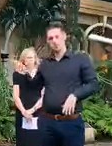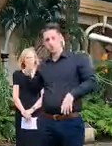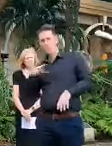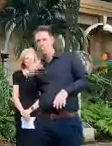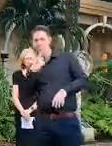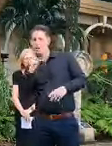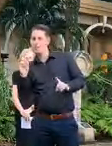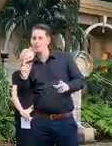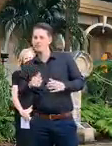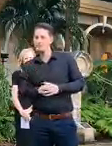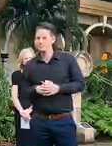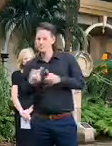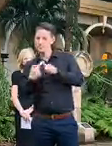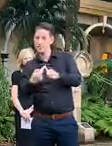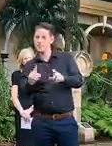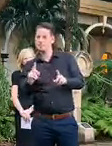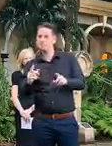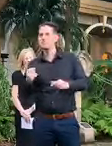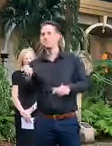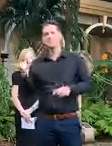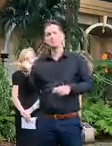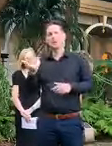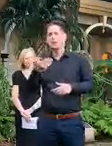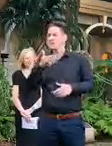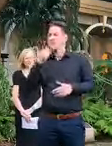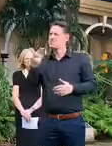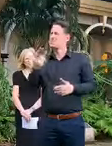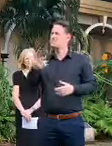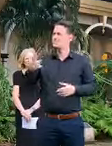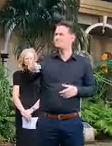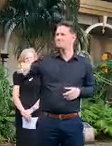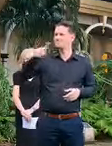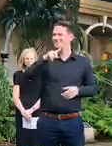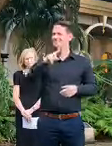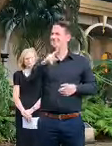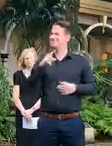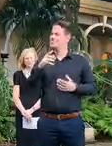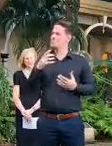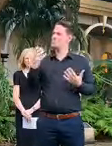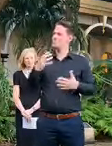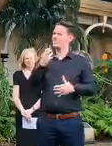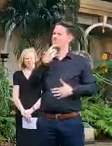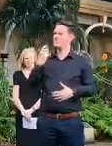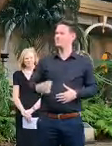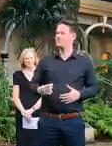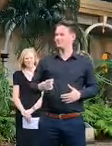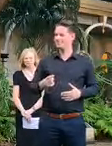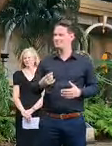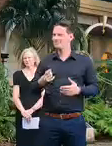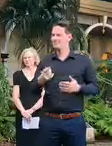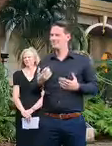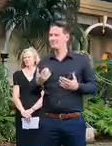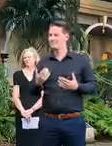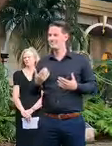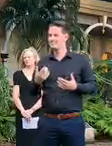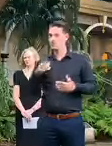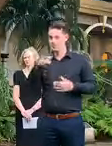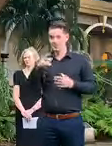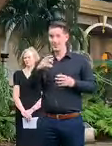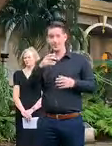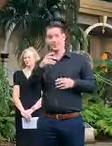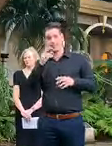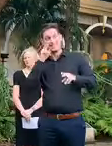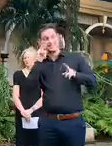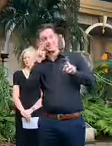look my message is everyone needs to take this absolutely seriously you can't see the virus